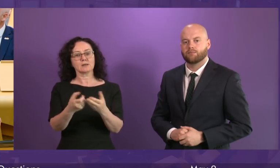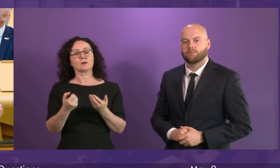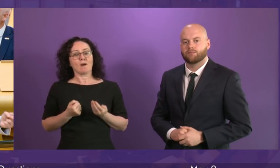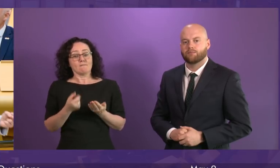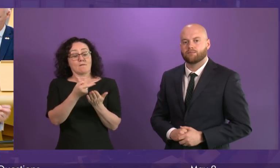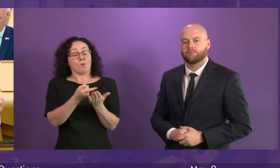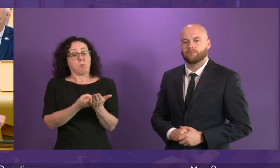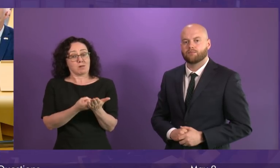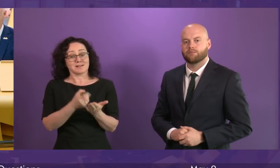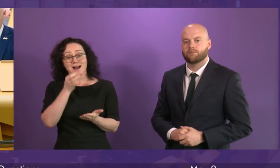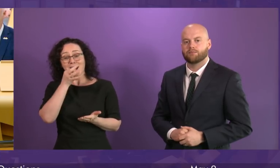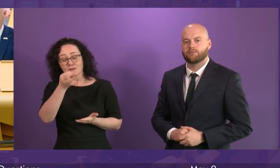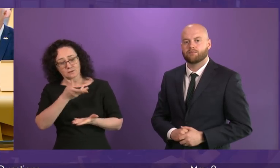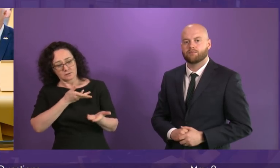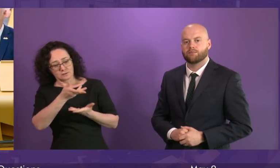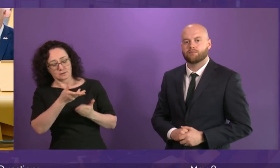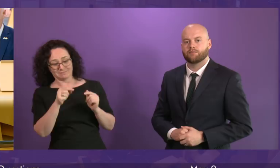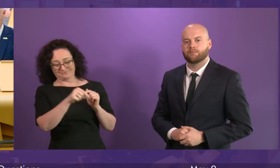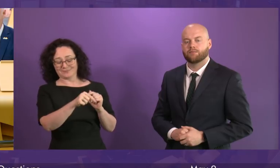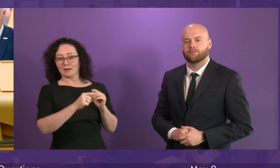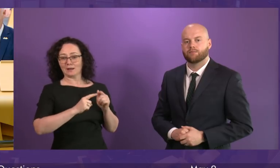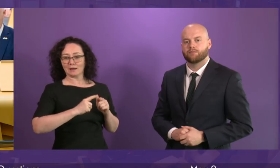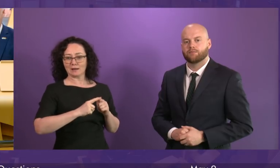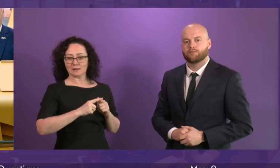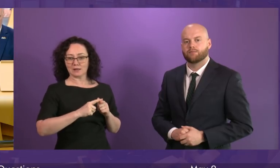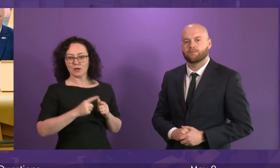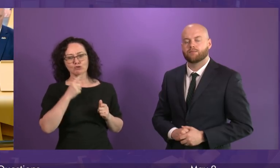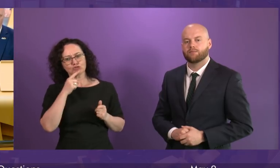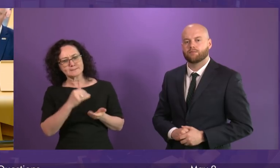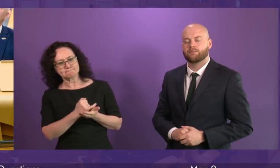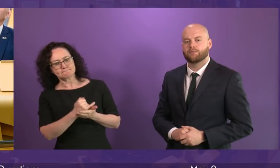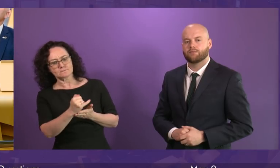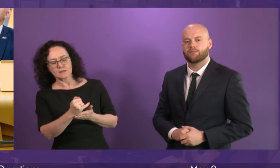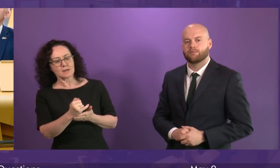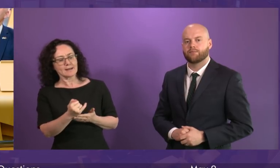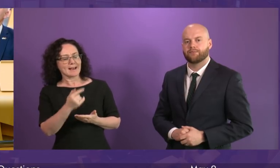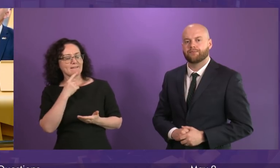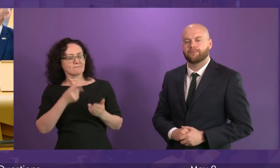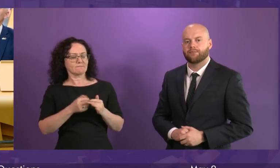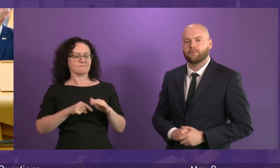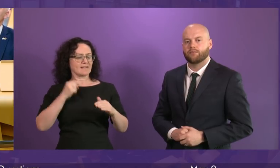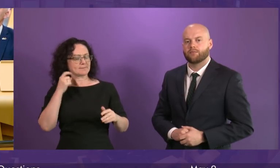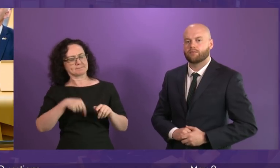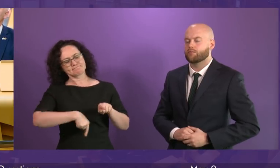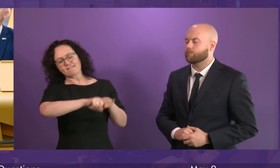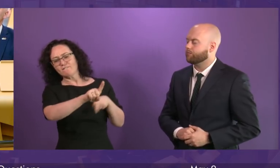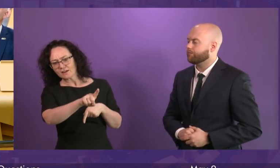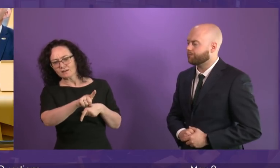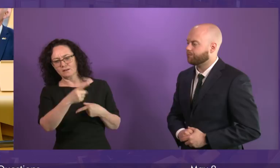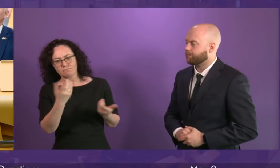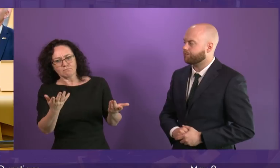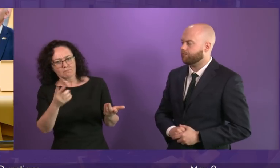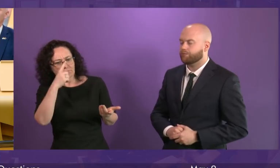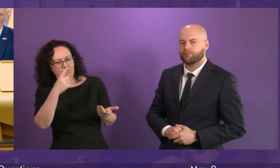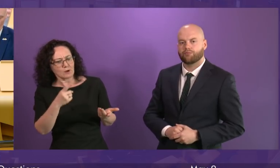south of the border, getting rid of no-fault evictions is something that this government has already done and implemented. Rent